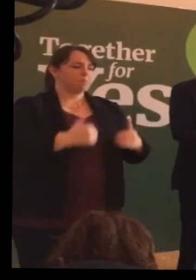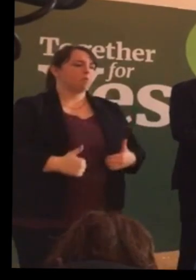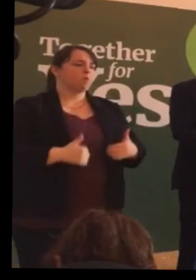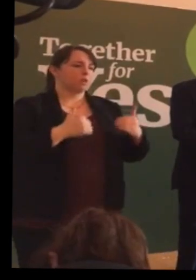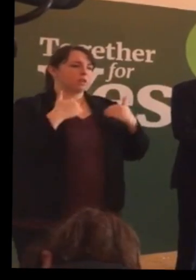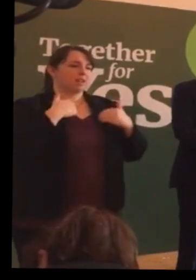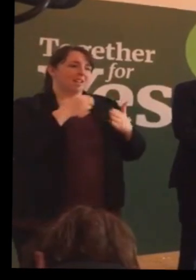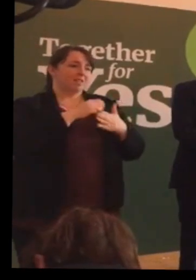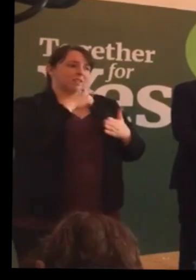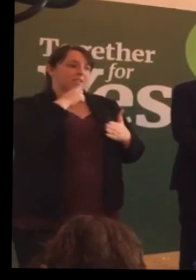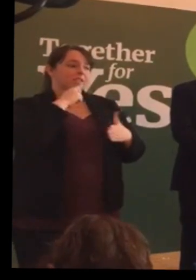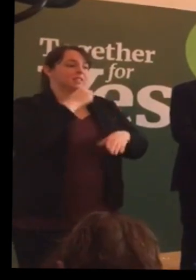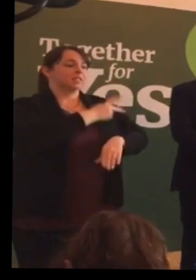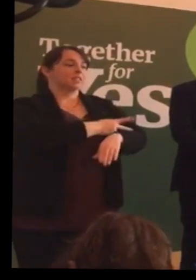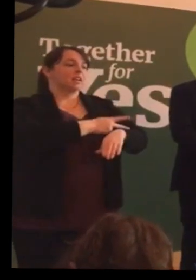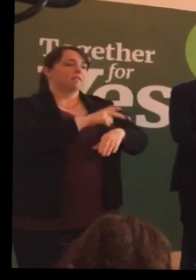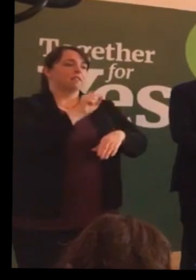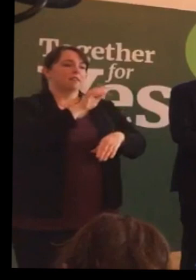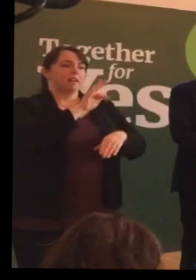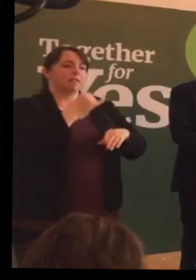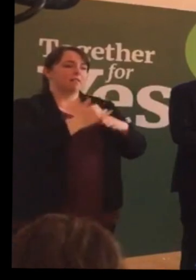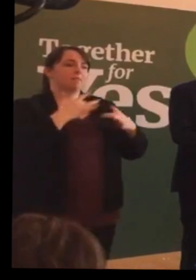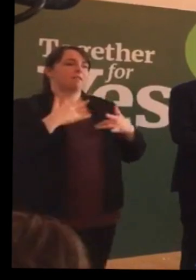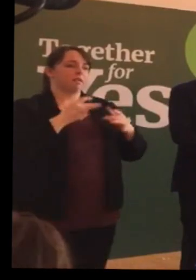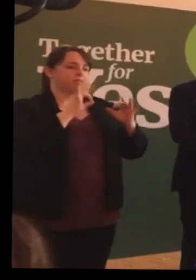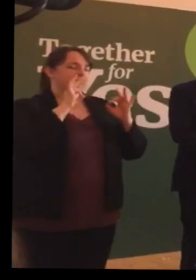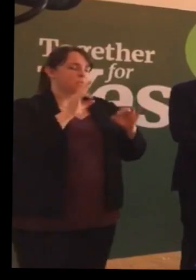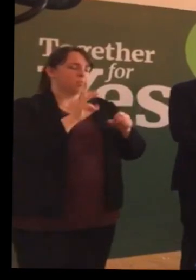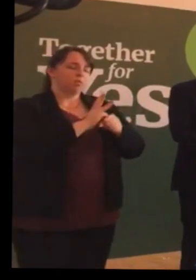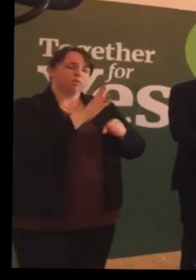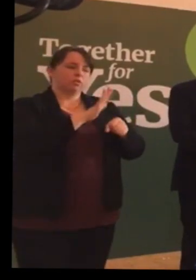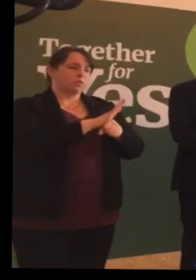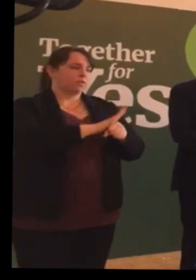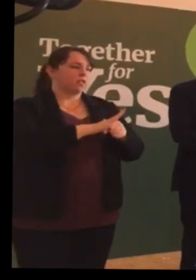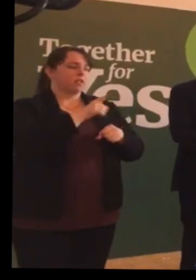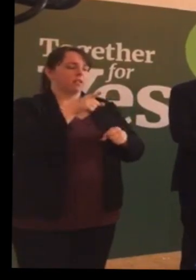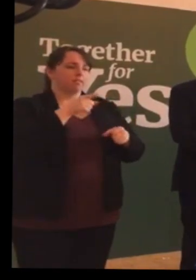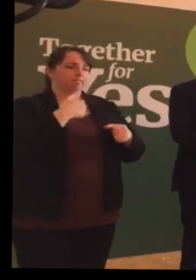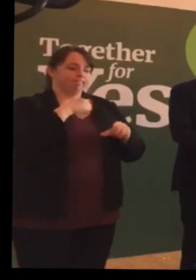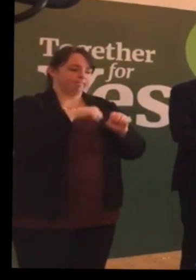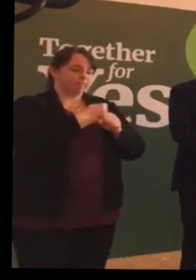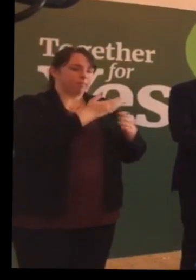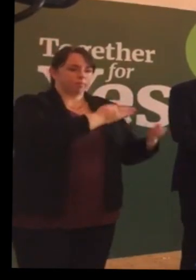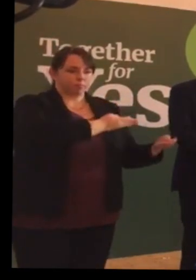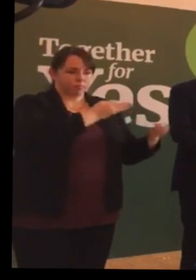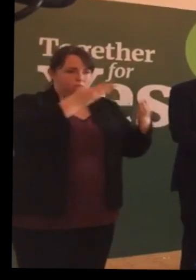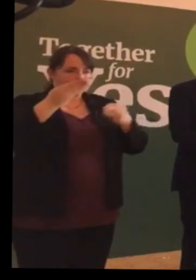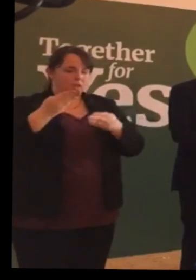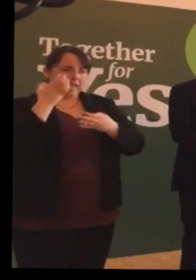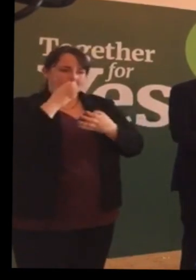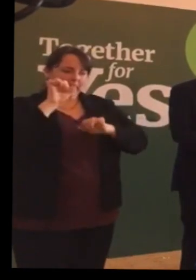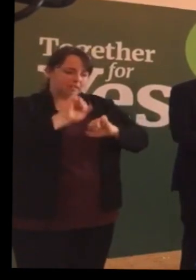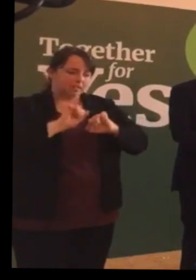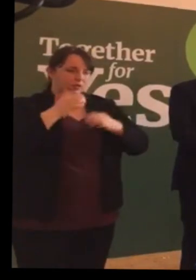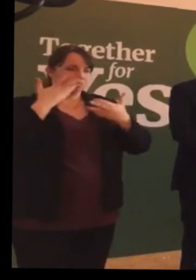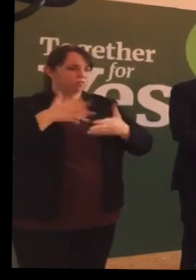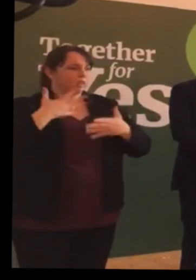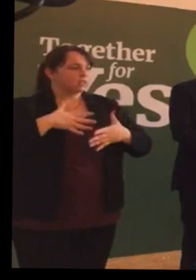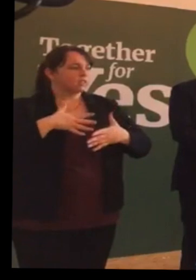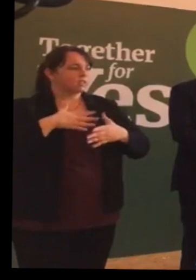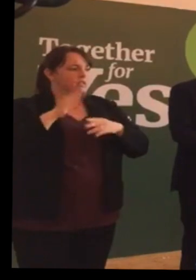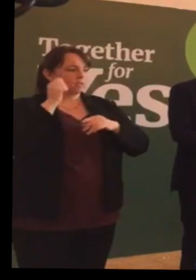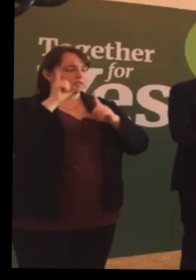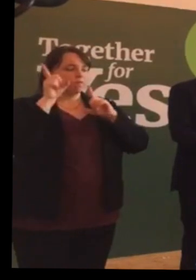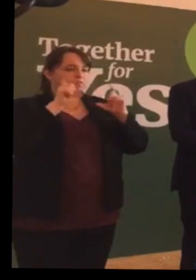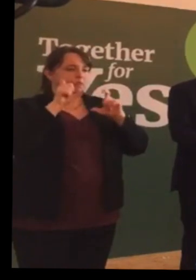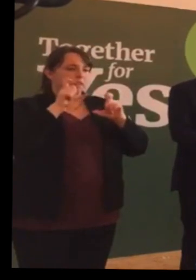I have to say that the staff in Pellpas were wonderful. They took our son away, they cleaned him and dressed him, they took